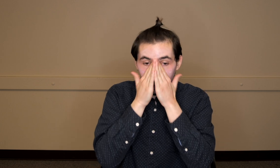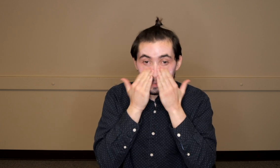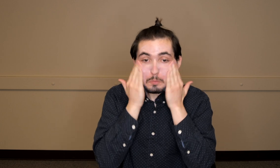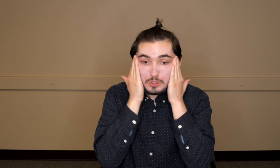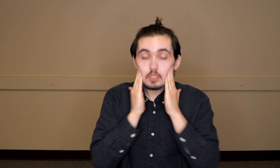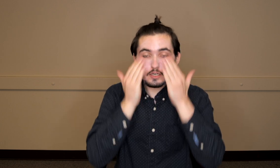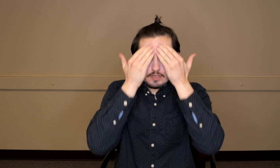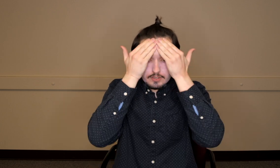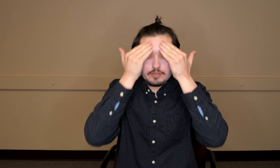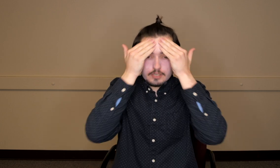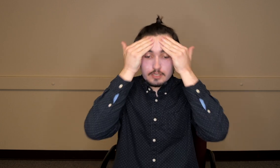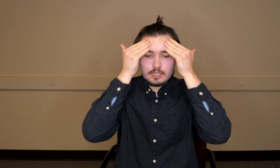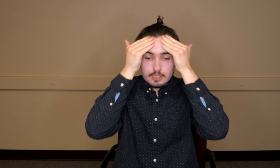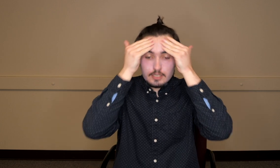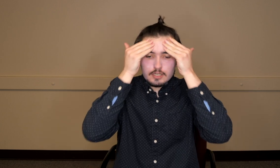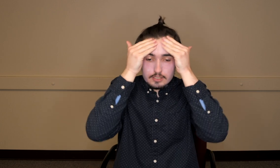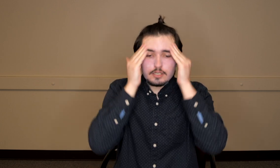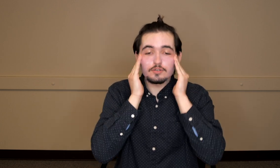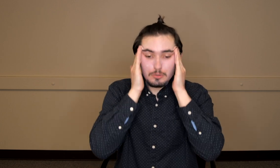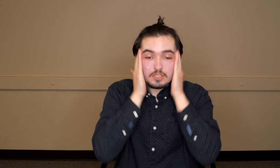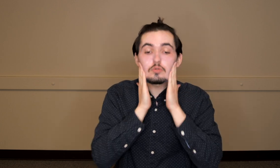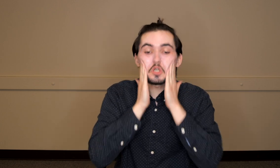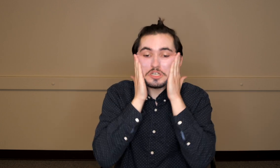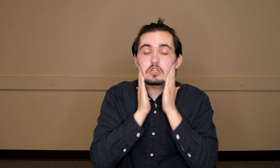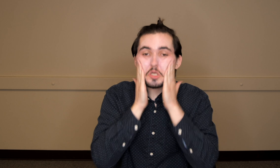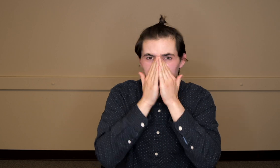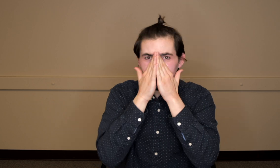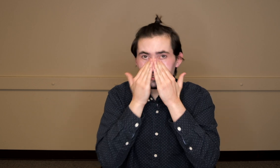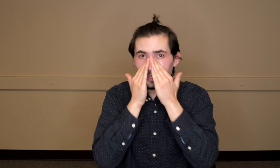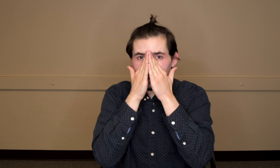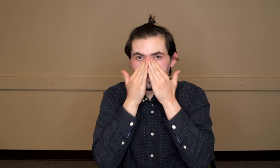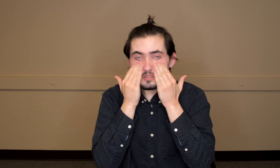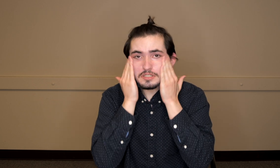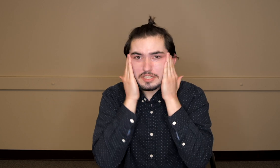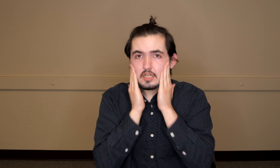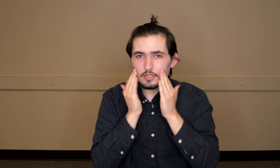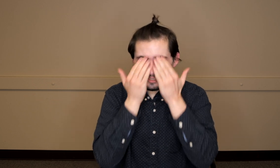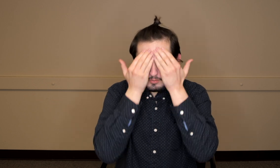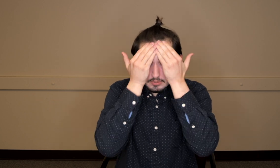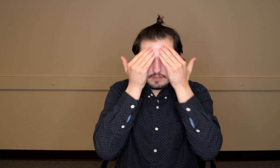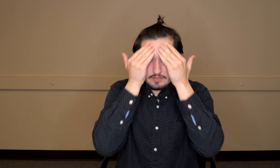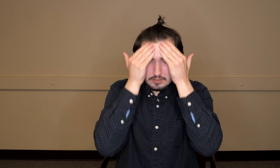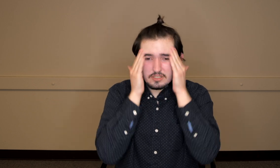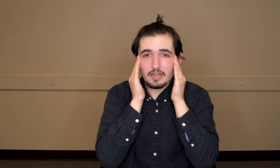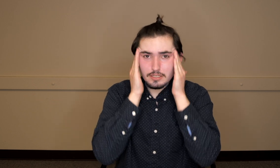put that everywhere as I normally would. I'm not sure how it looks yet but it feels nice.